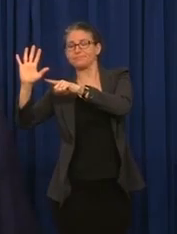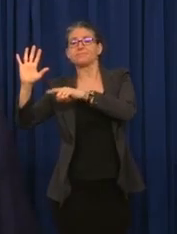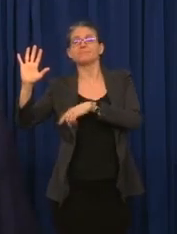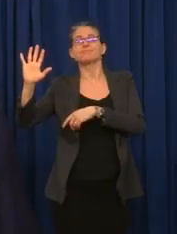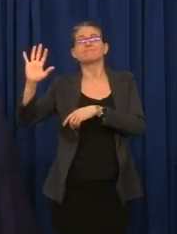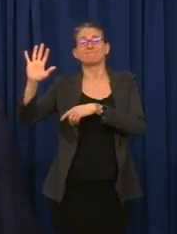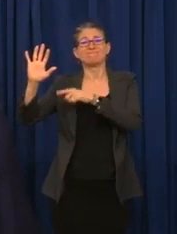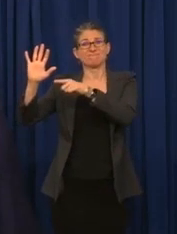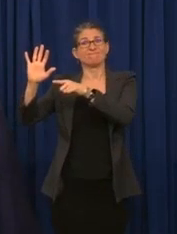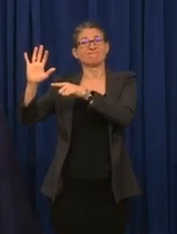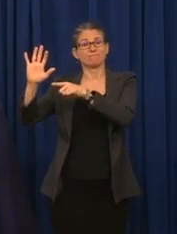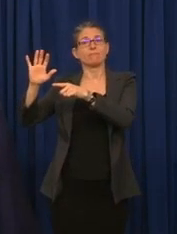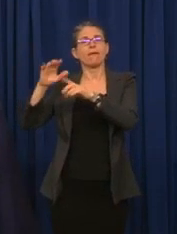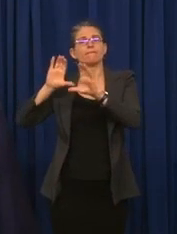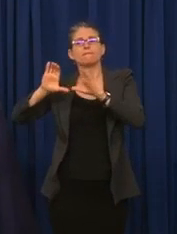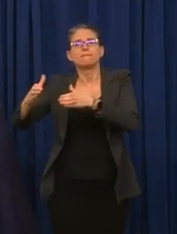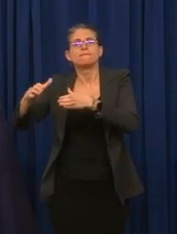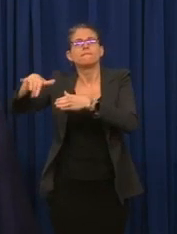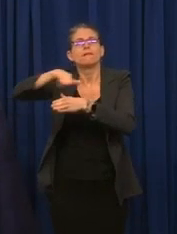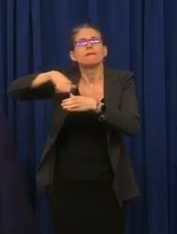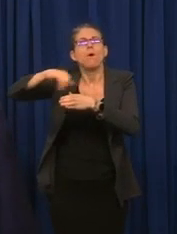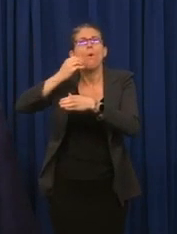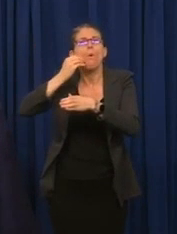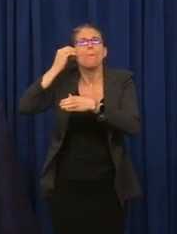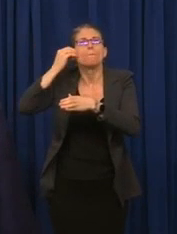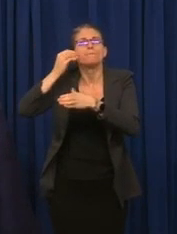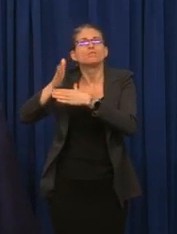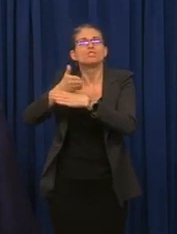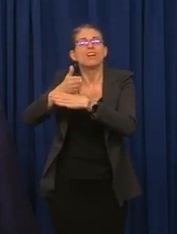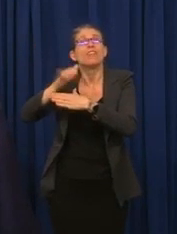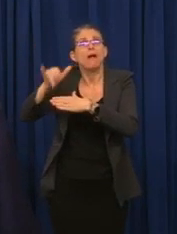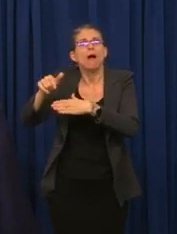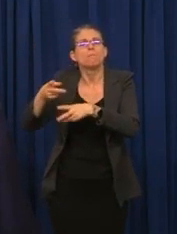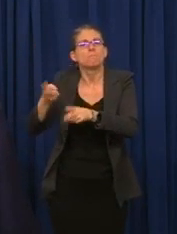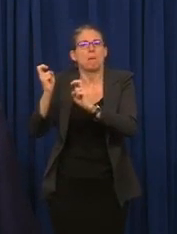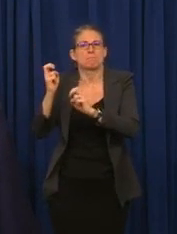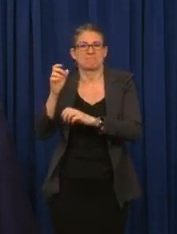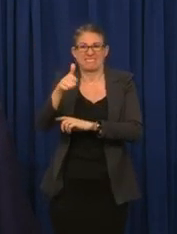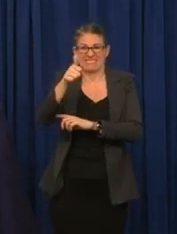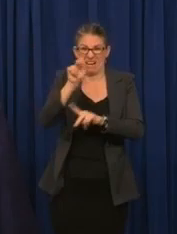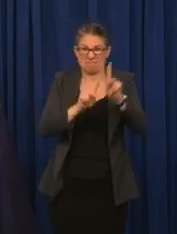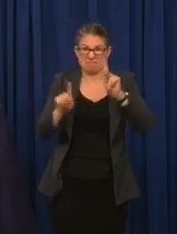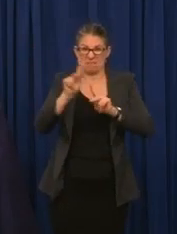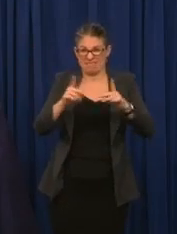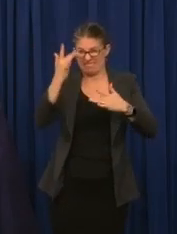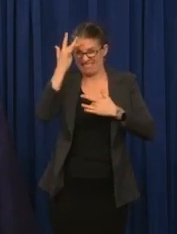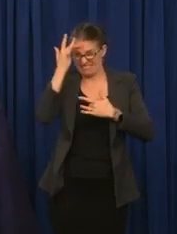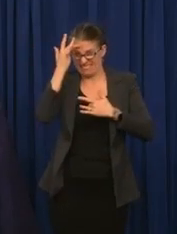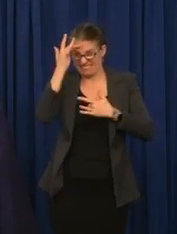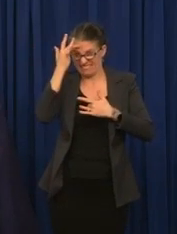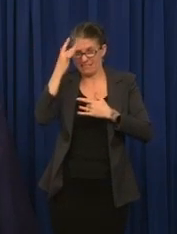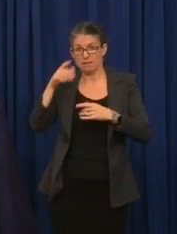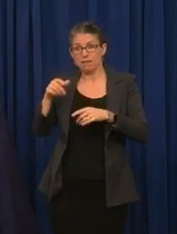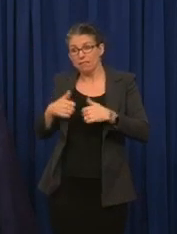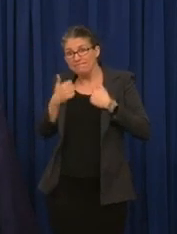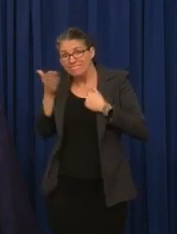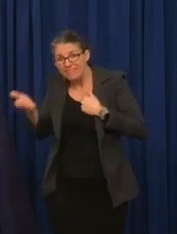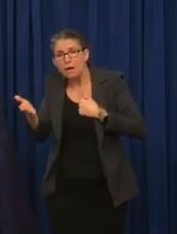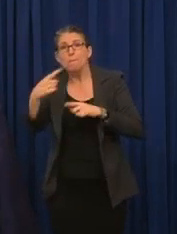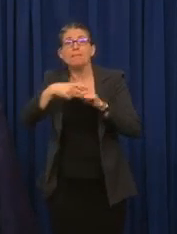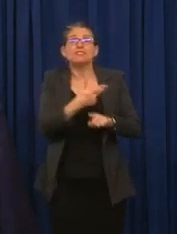of that facility who have tested positive as well as three staff members who have tested positive.